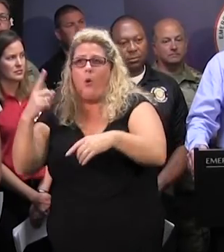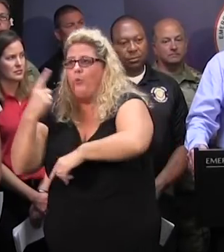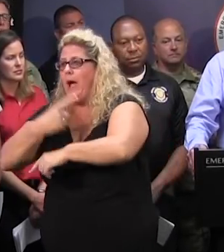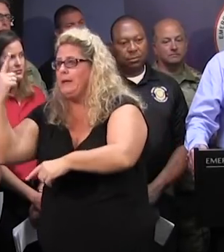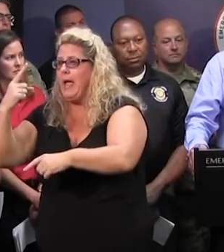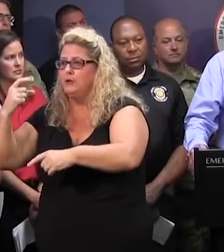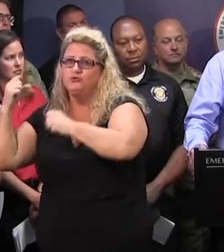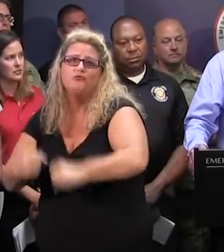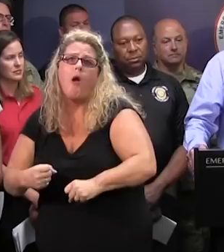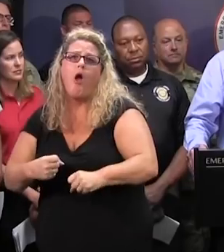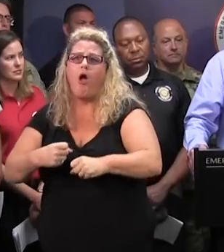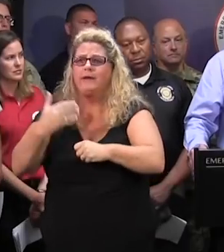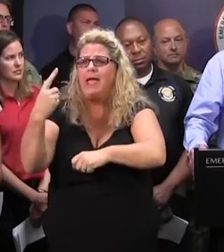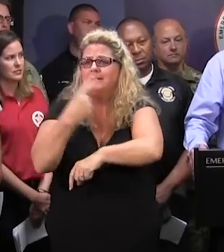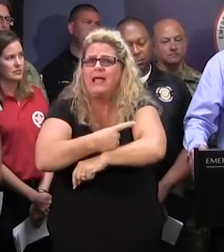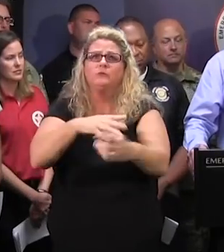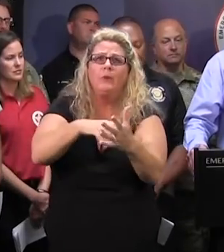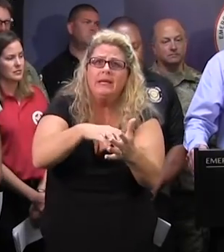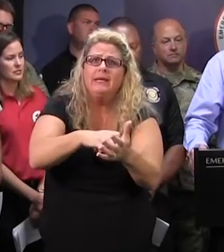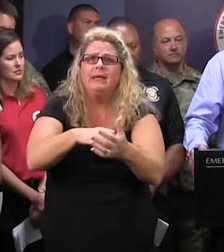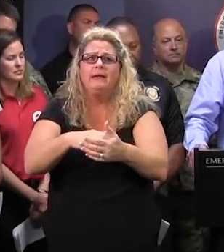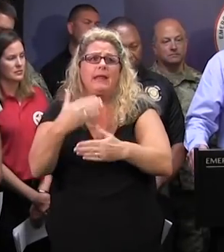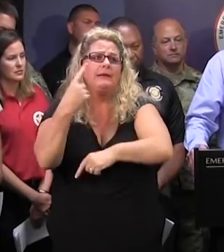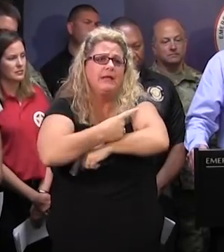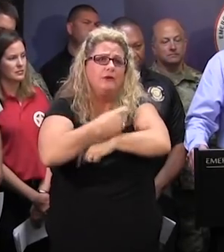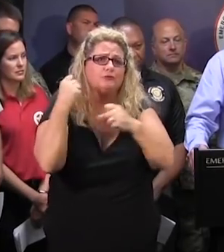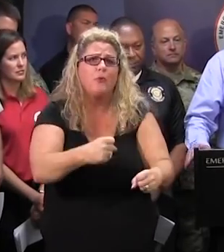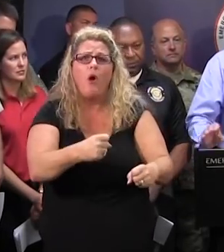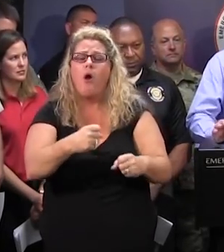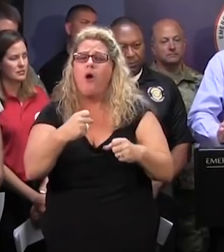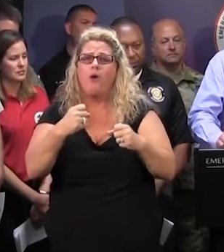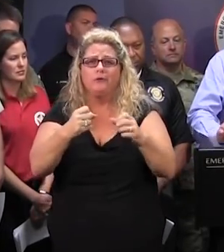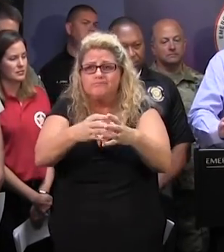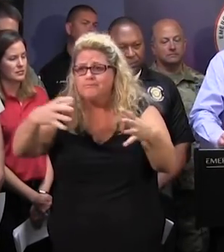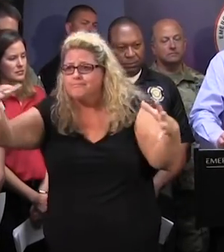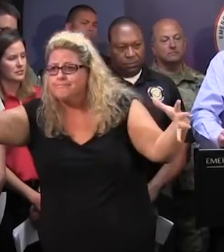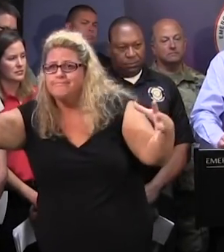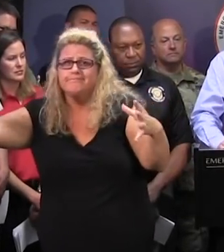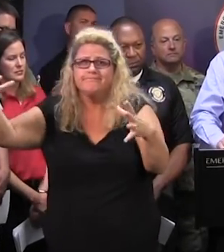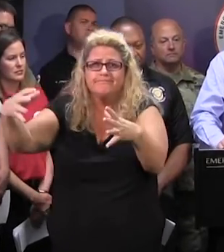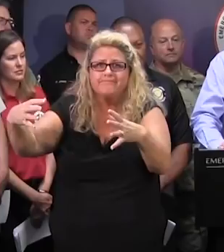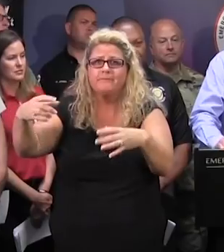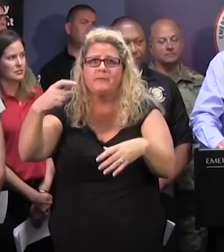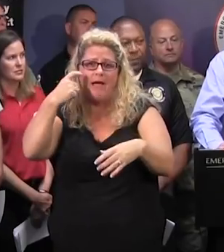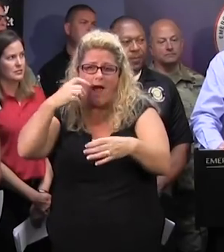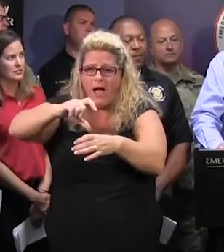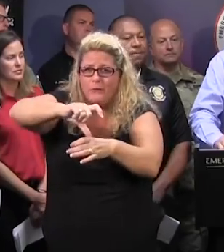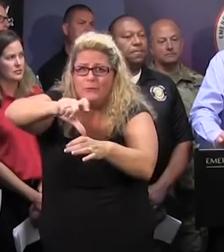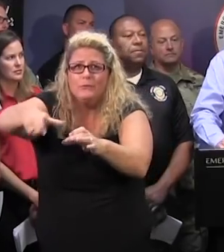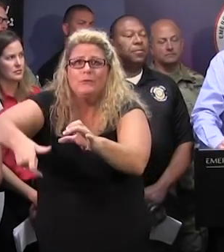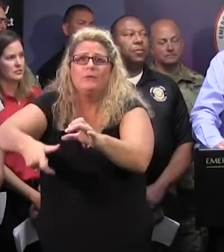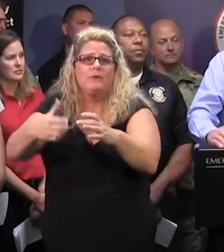has been demonstrated as we see now. This is, as we've said, this is a different kind of